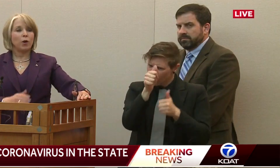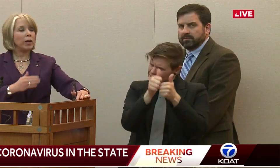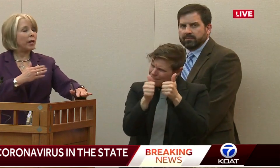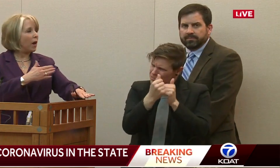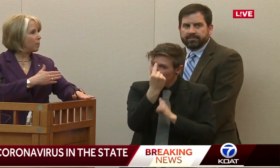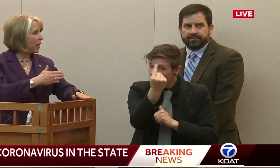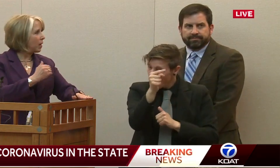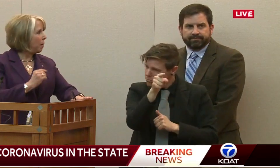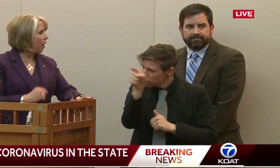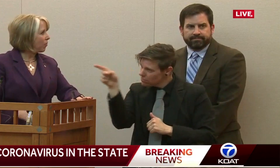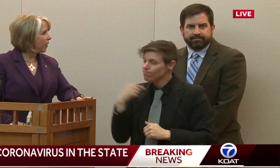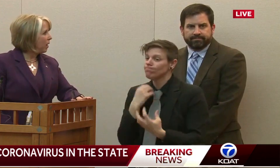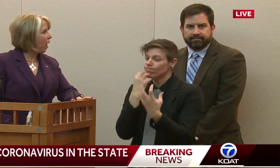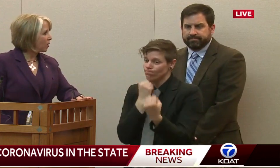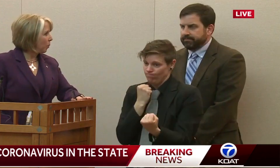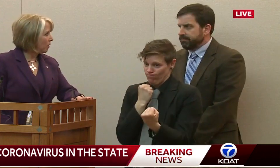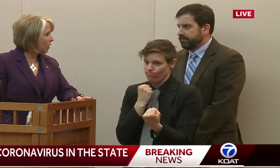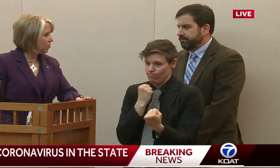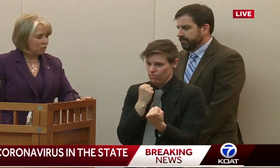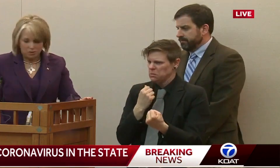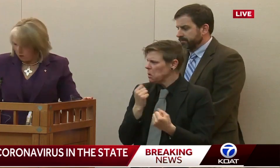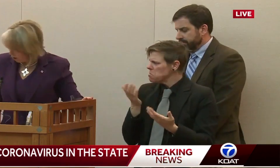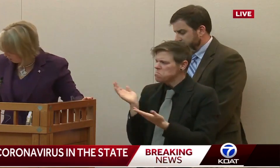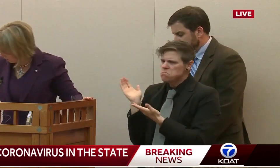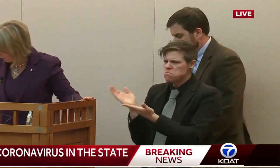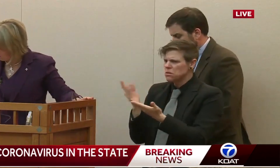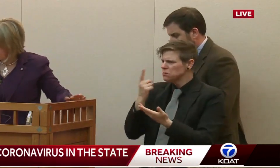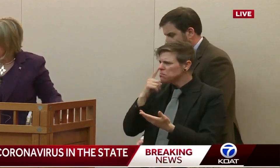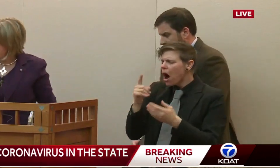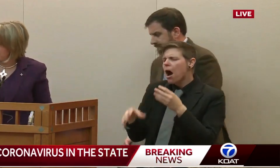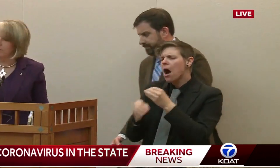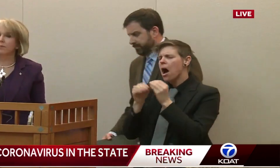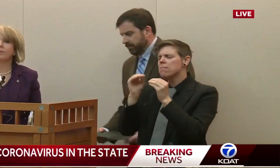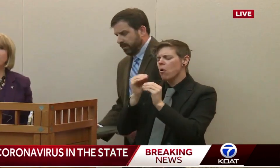And so we're going to get an update about the hospitalization. So doctor.